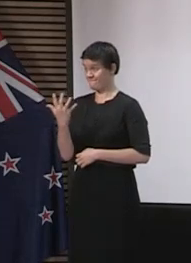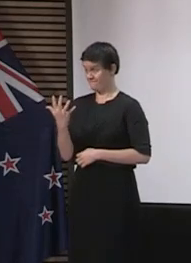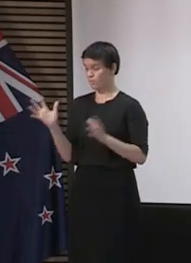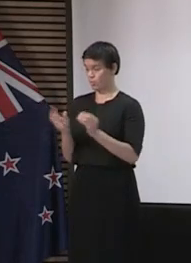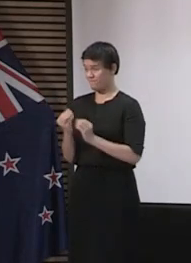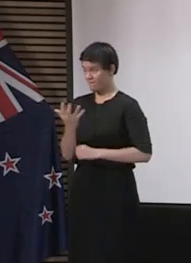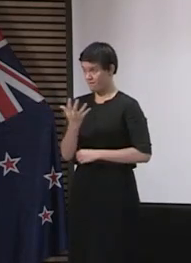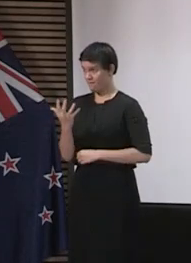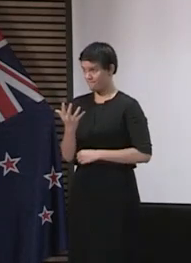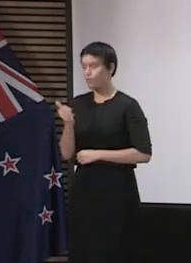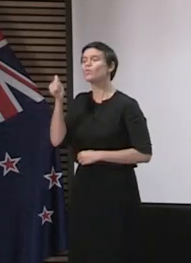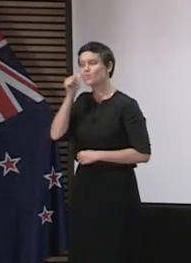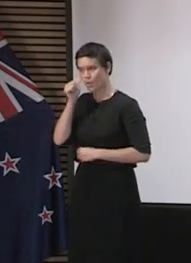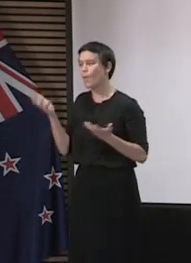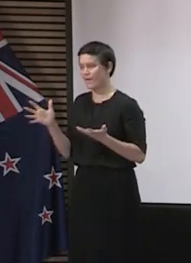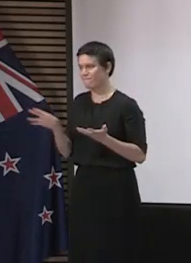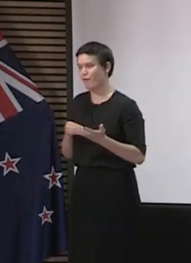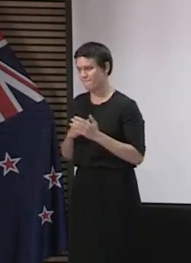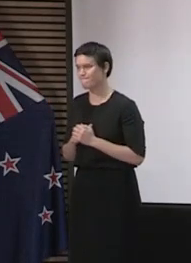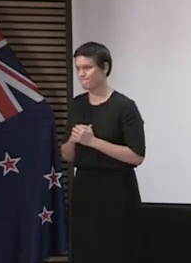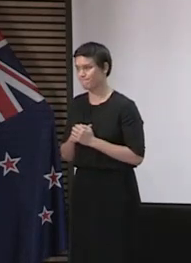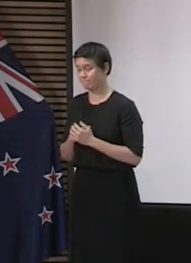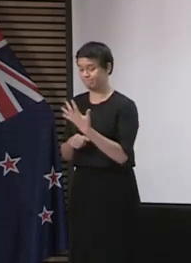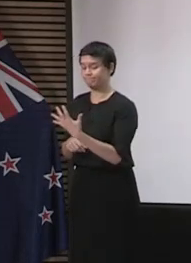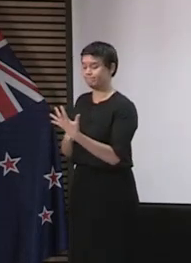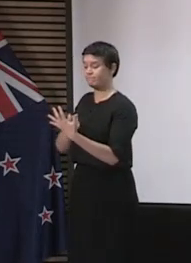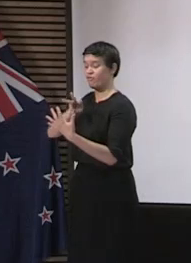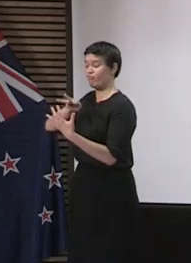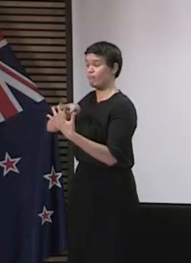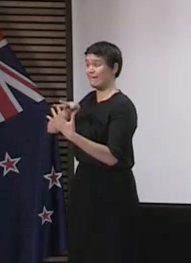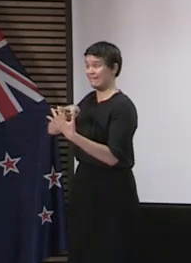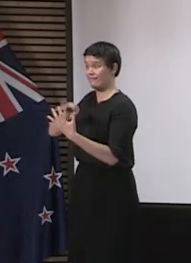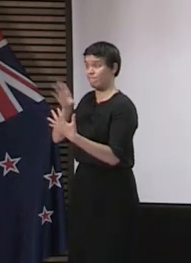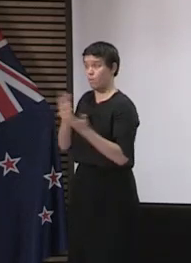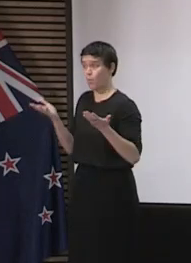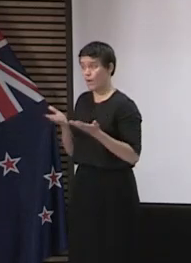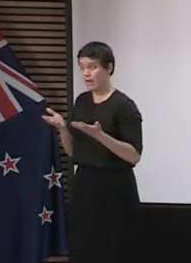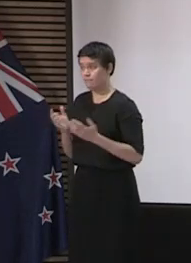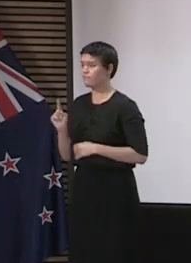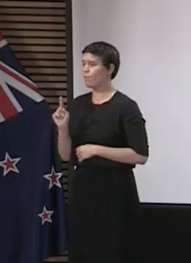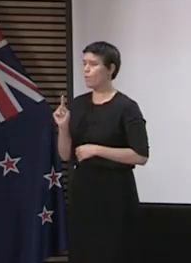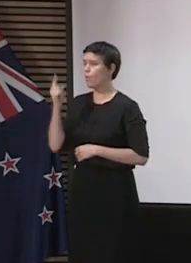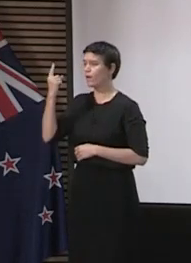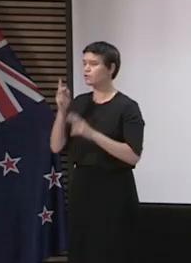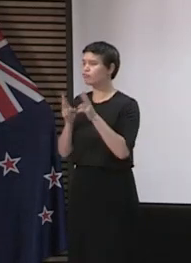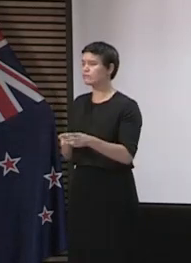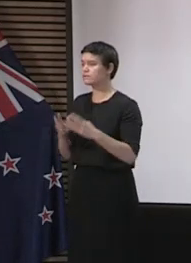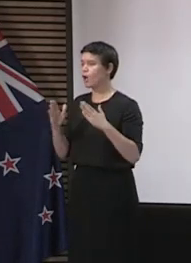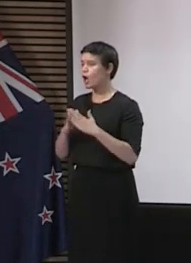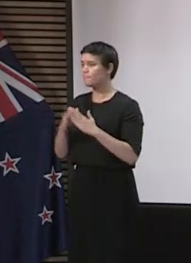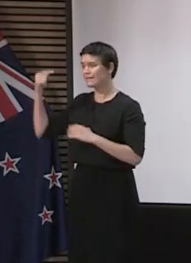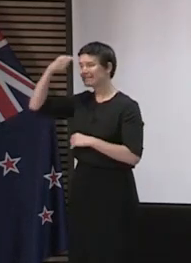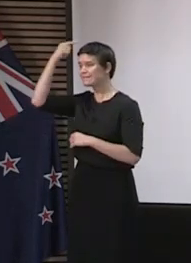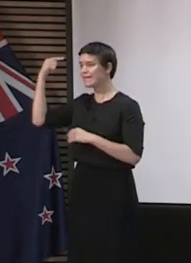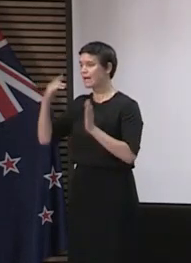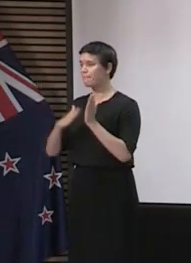traced to a known source. Three are linked to the St Margaret's Hospital and Rest Home cluster